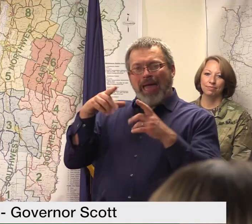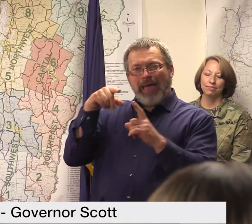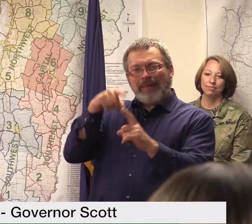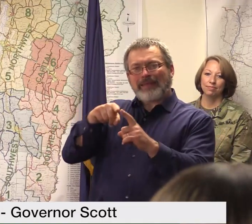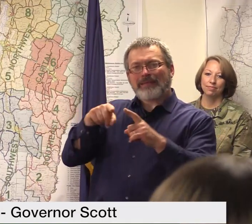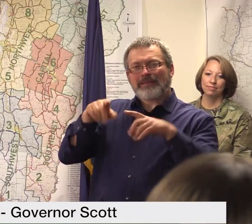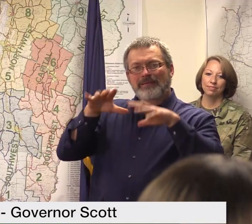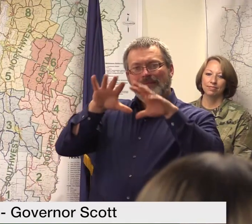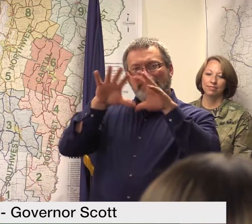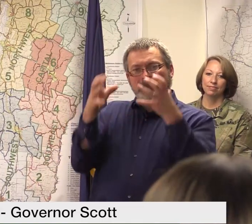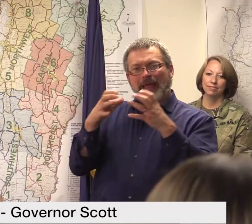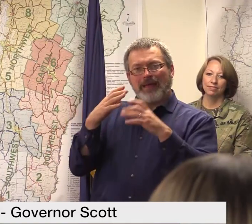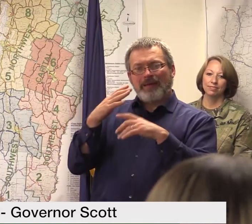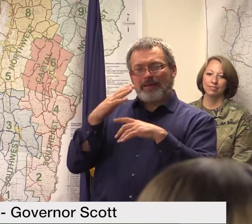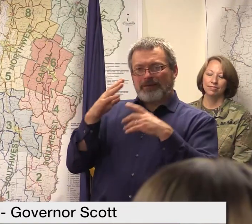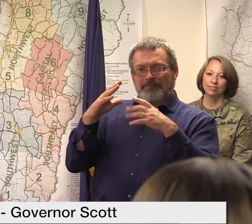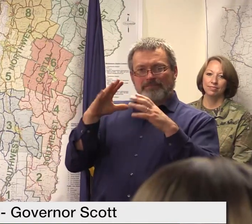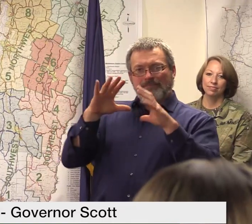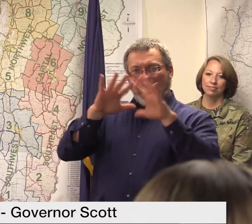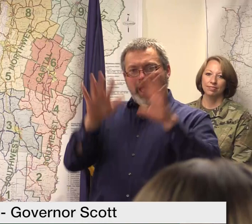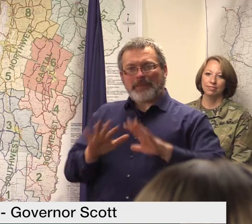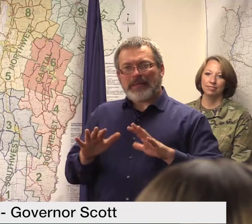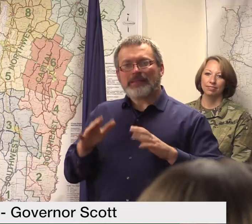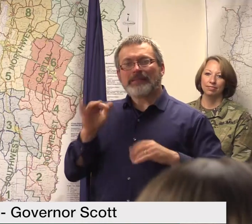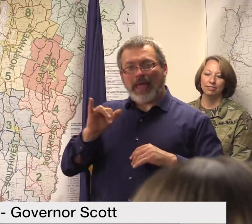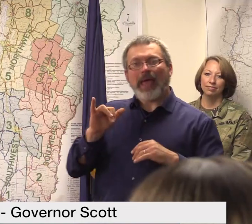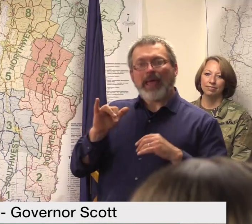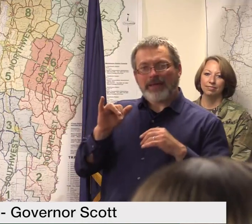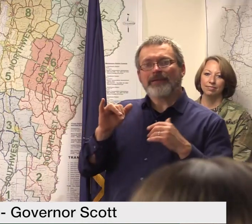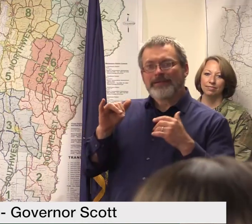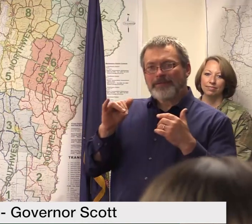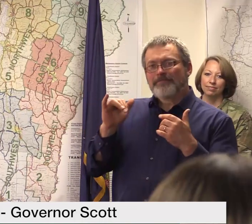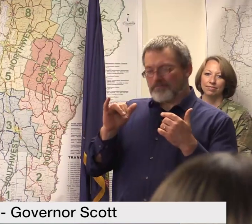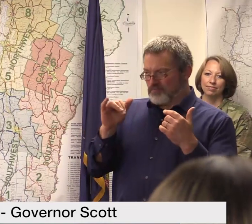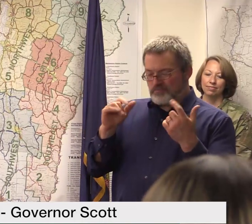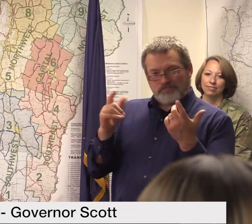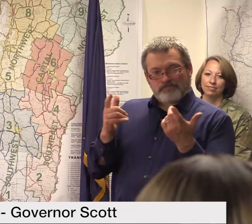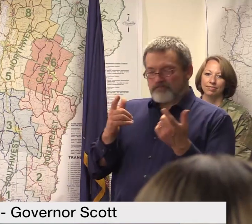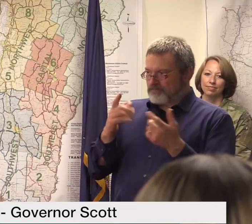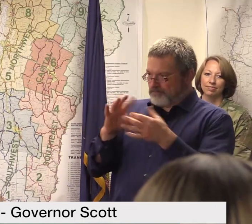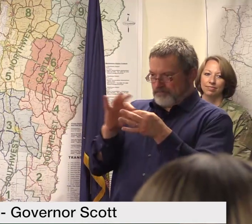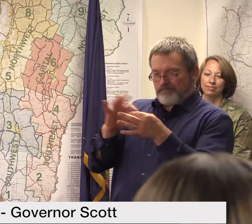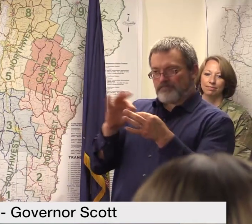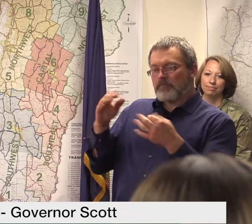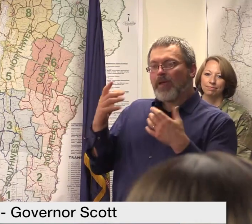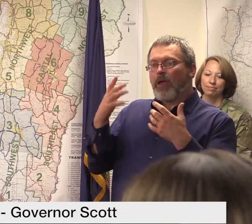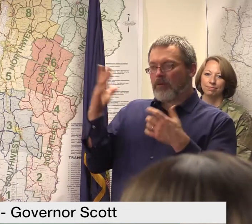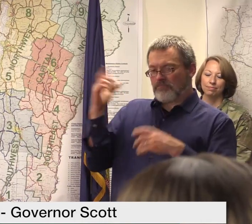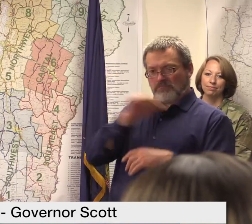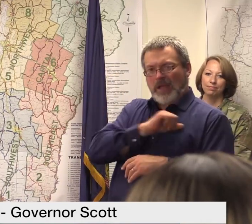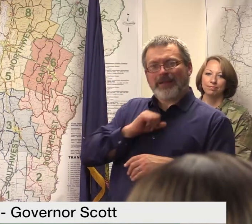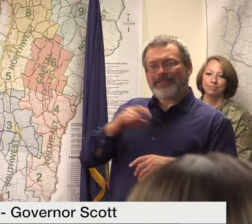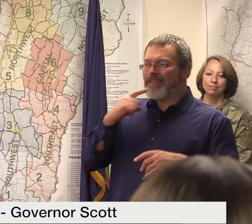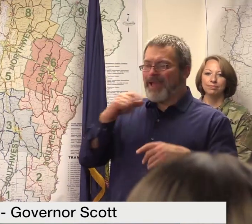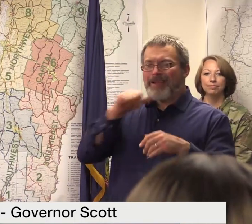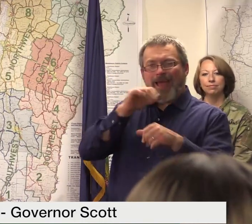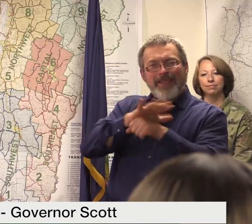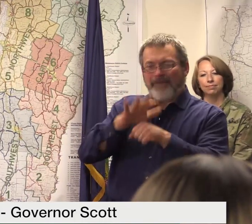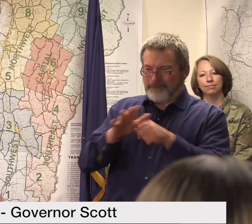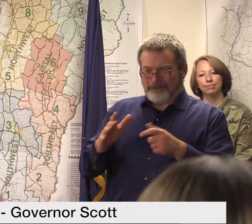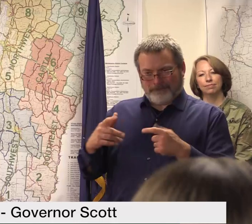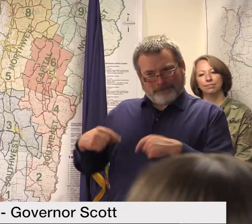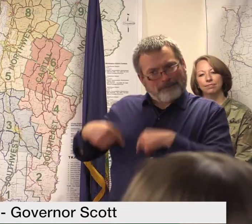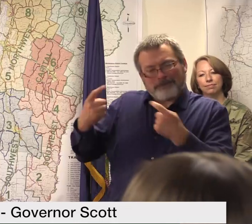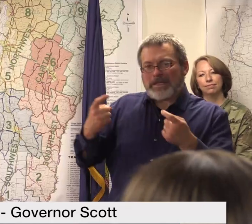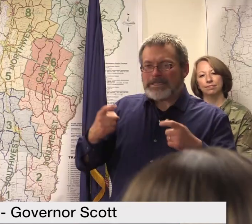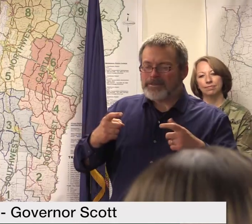saying that not enough in the state has been done in terms of climate and mentioned that not enough climate legislation has been passed but you did